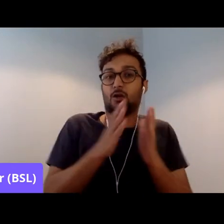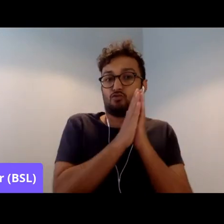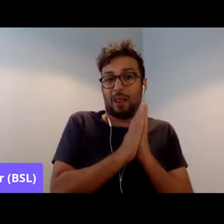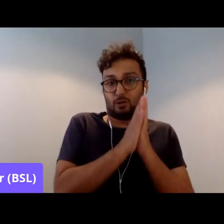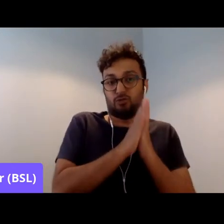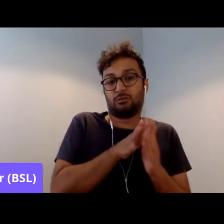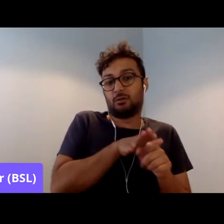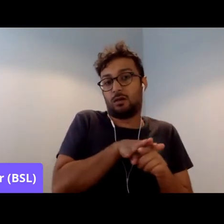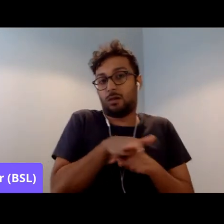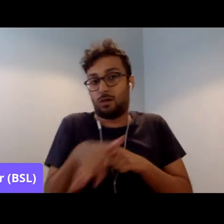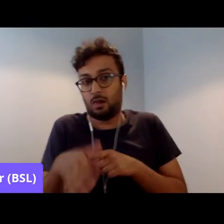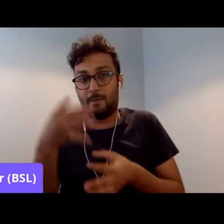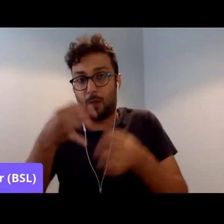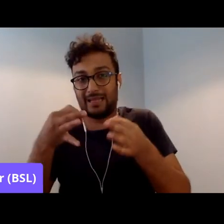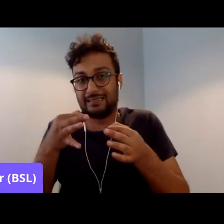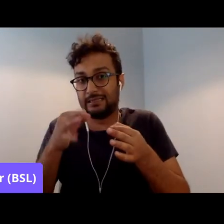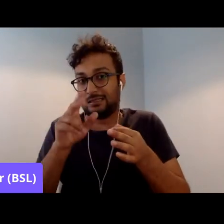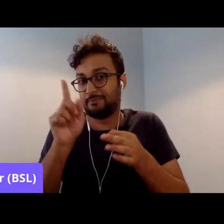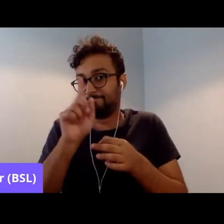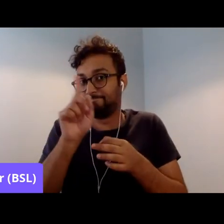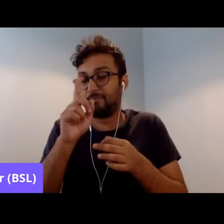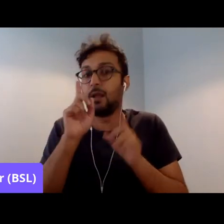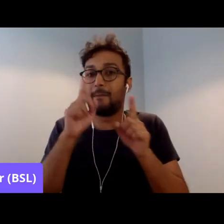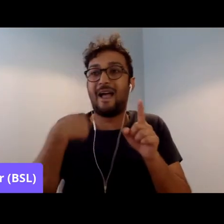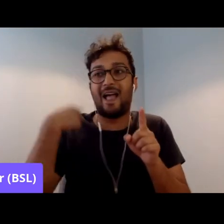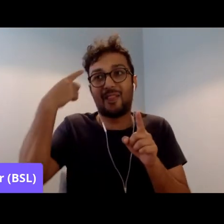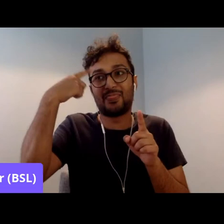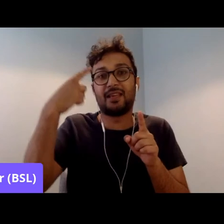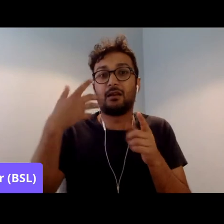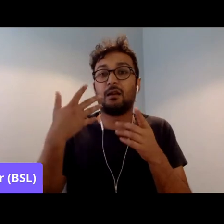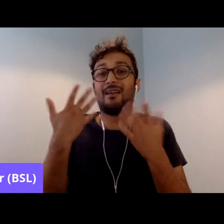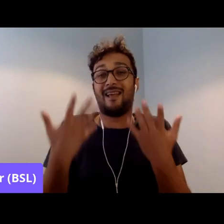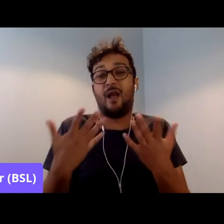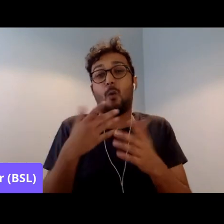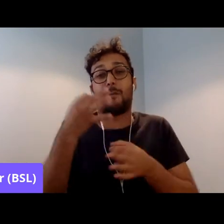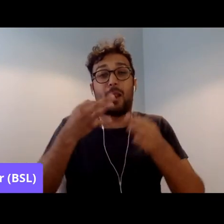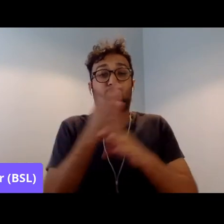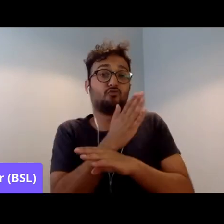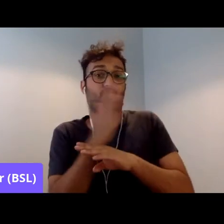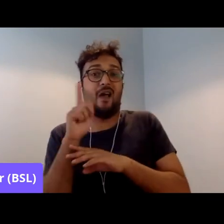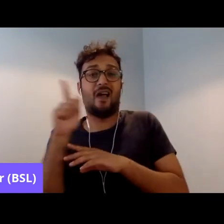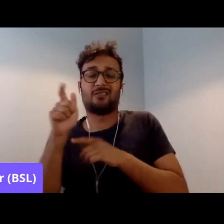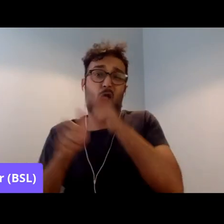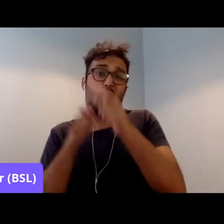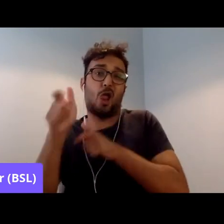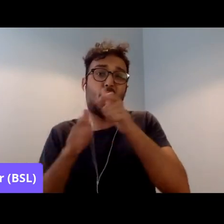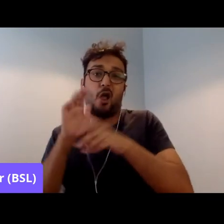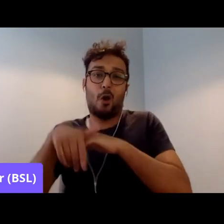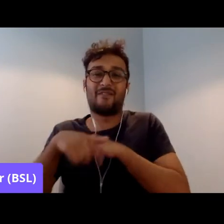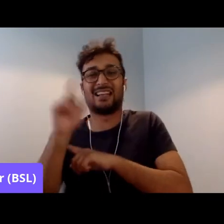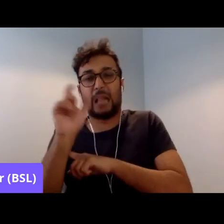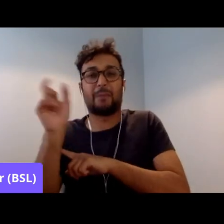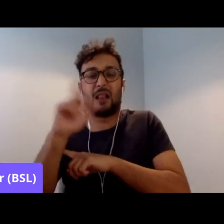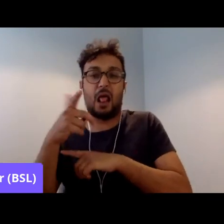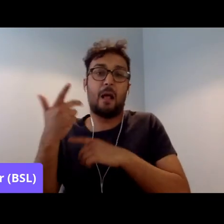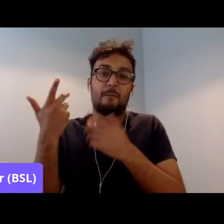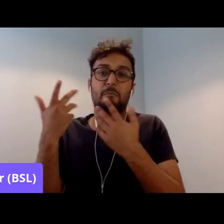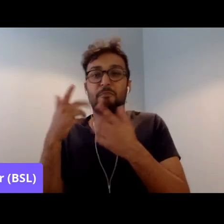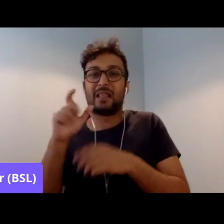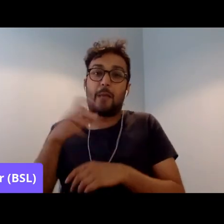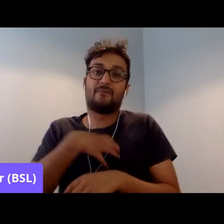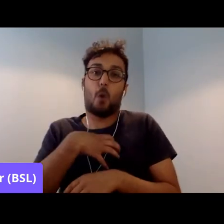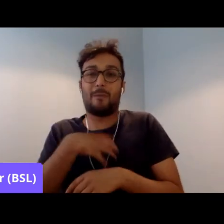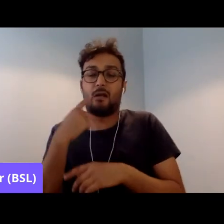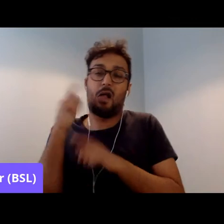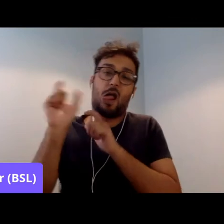a lot of these Islamophobic rhetoric that's coming from the right, there is no threat of that happening anyways, you know, so